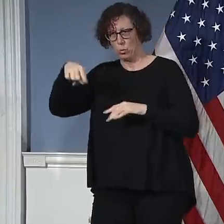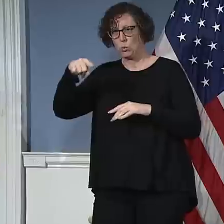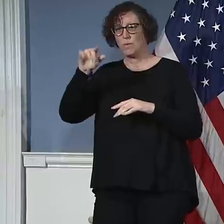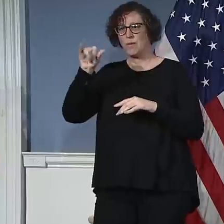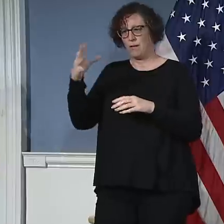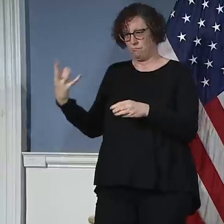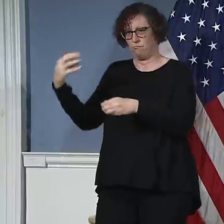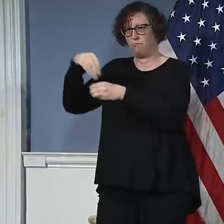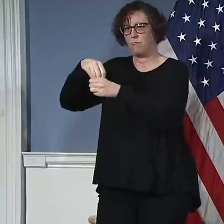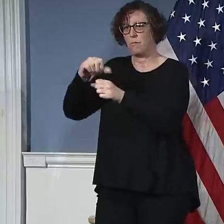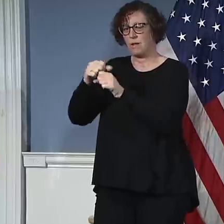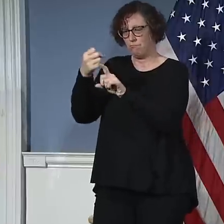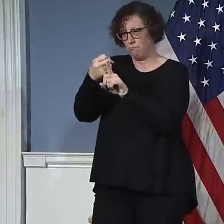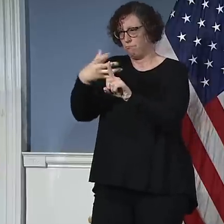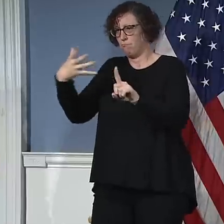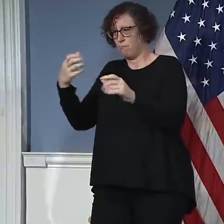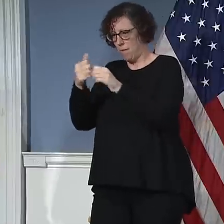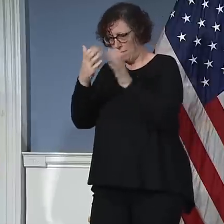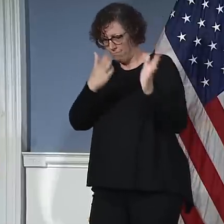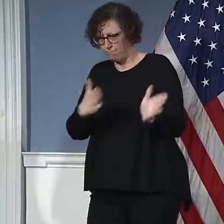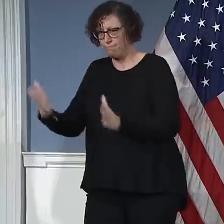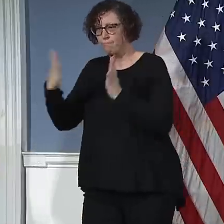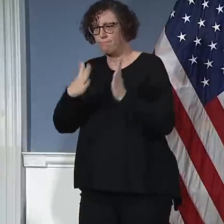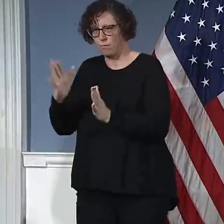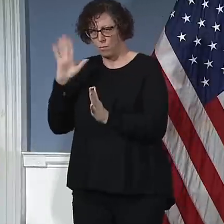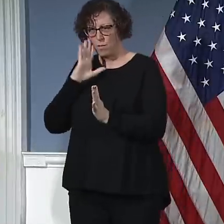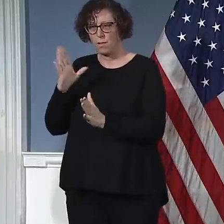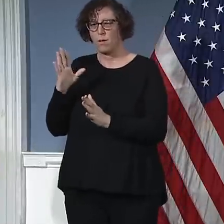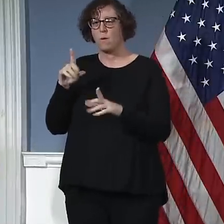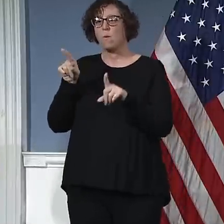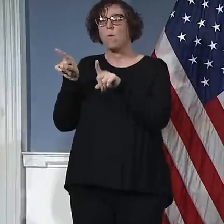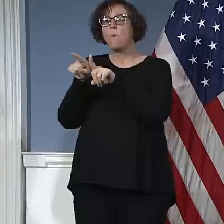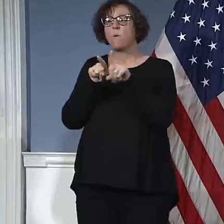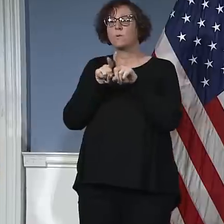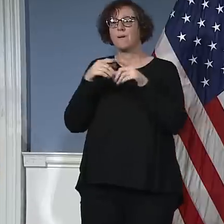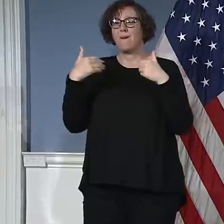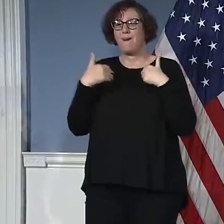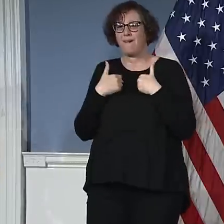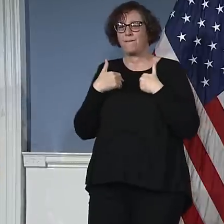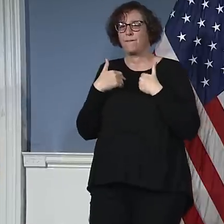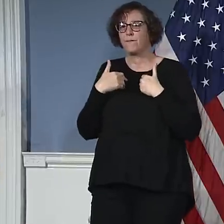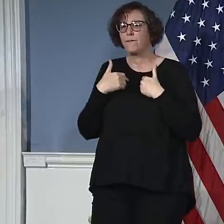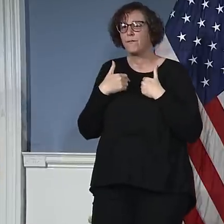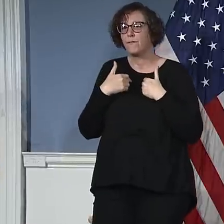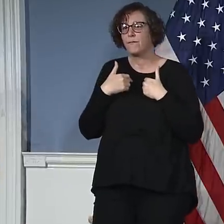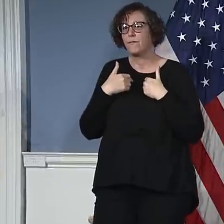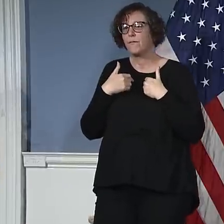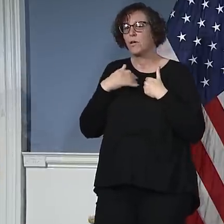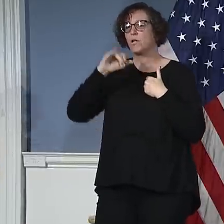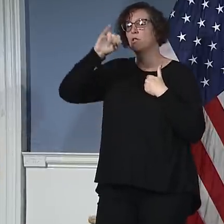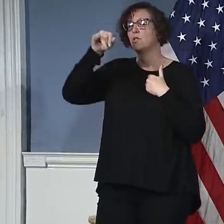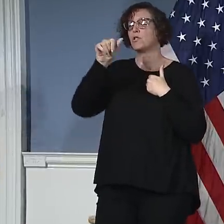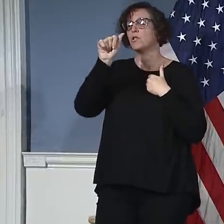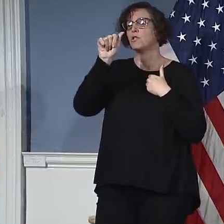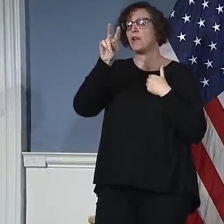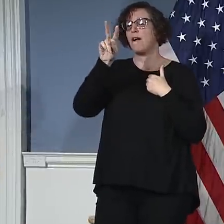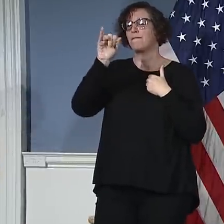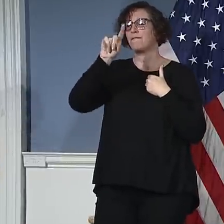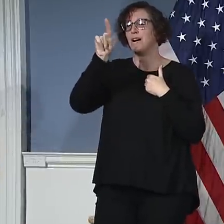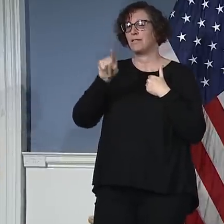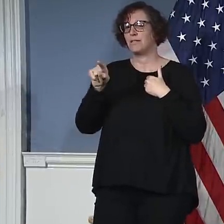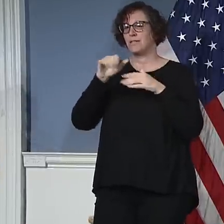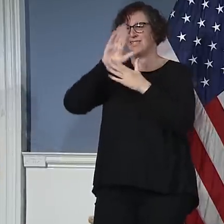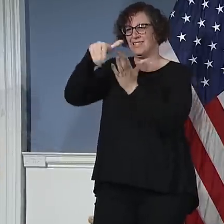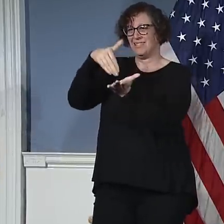that we have the Javits Center, and I commend the state and FEMA and Army Corps, everyone who's doing that. That's going to be, I believe, 1,000 beds.